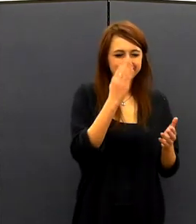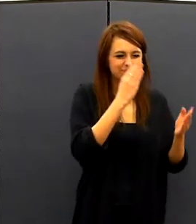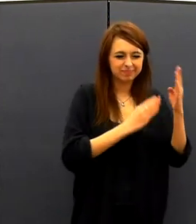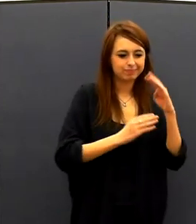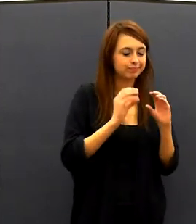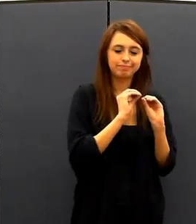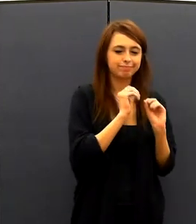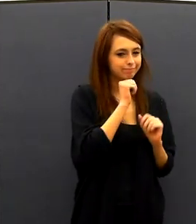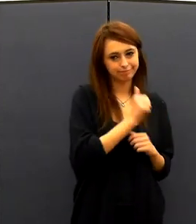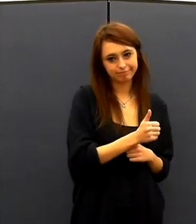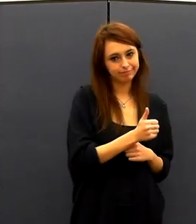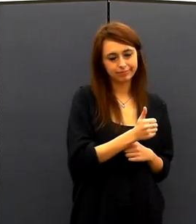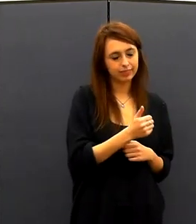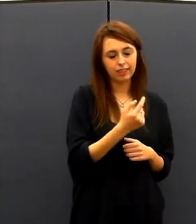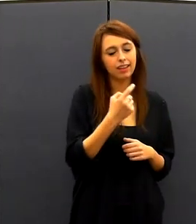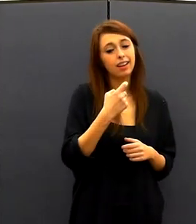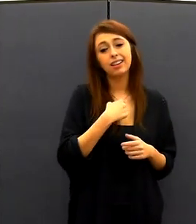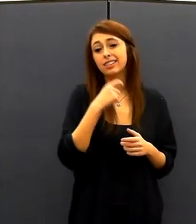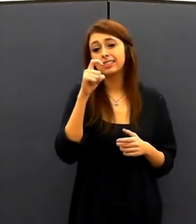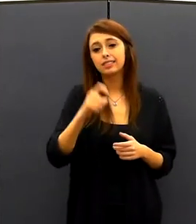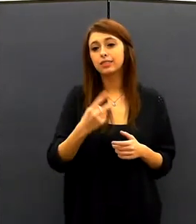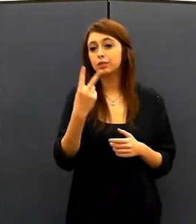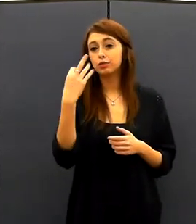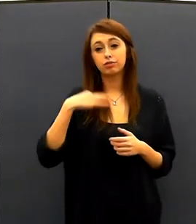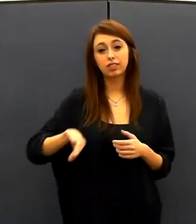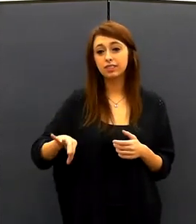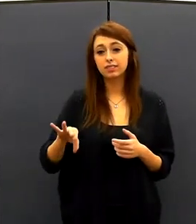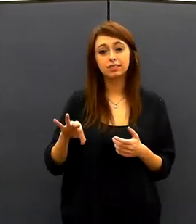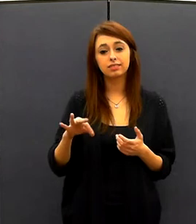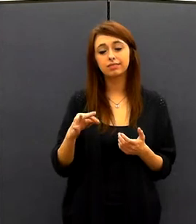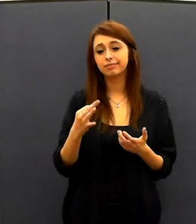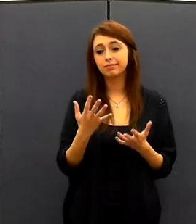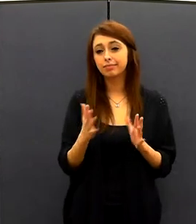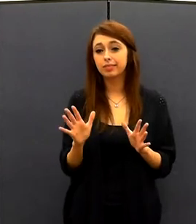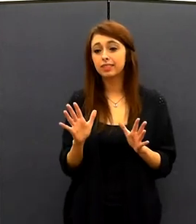don't need two credits. And when I take these credits, I'm like, okay, I'm done. Time.